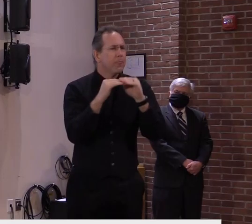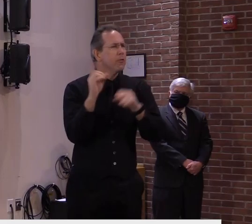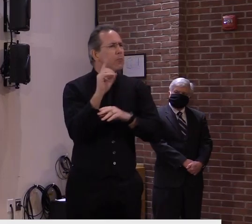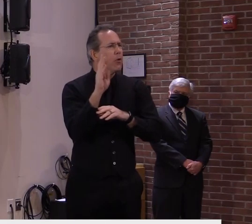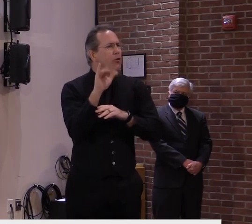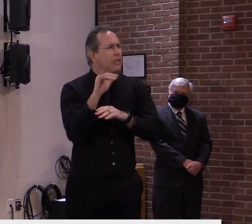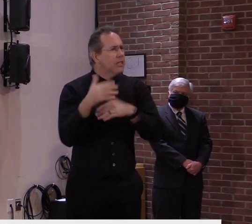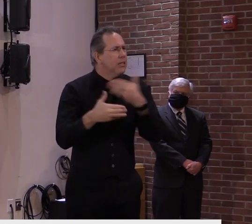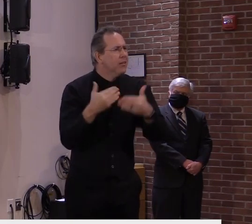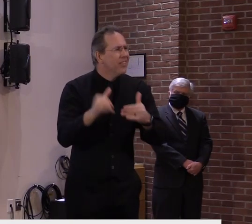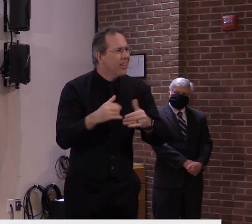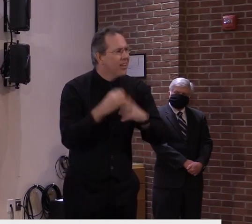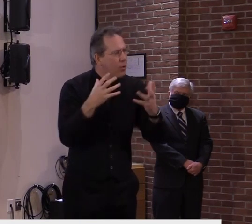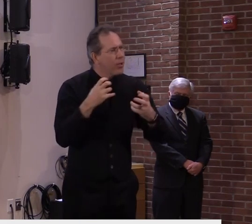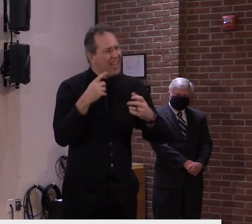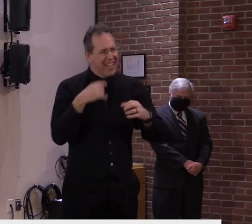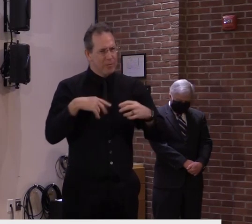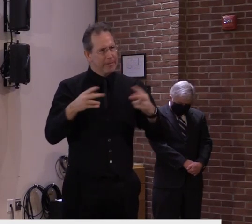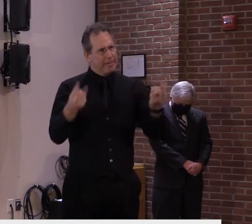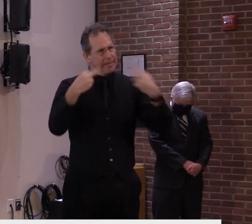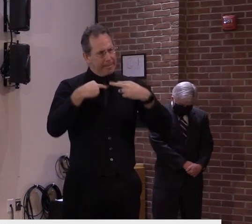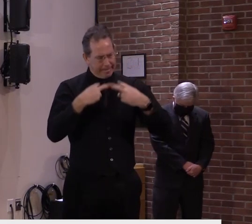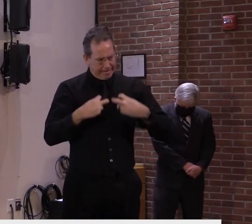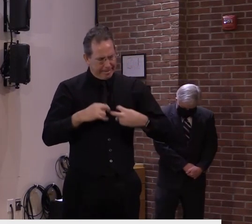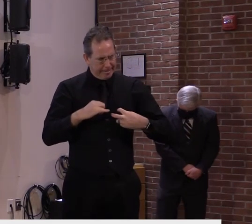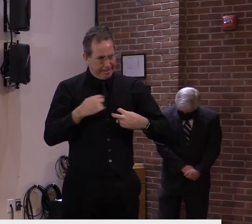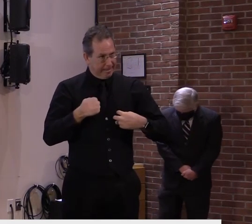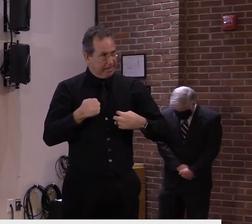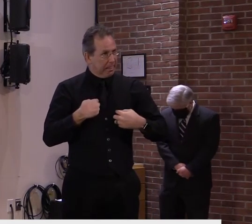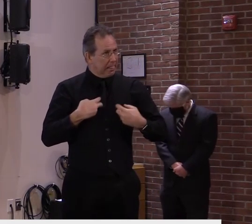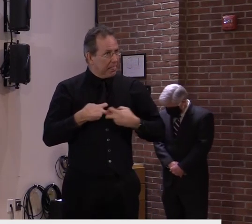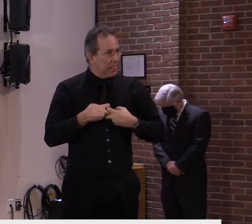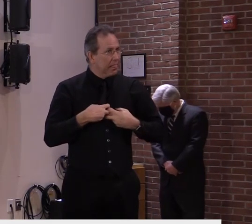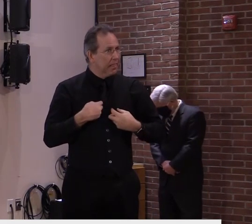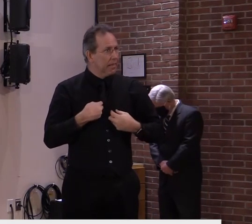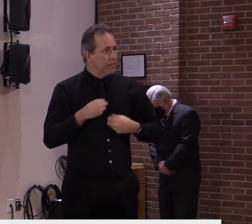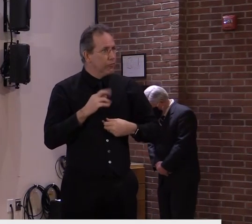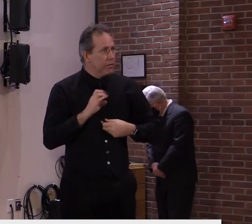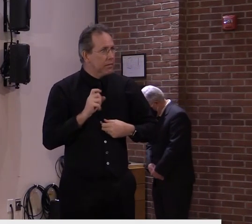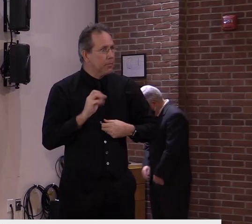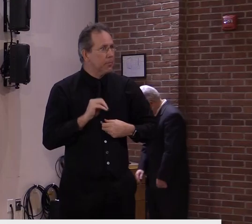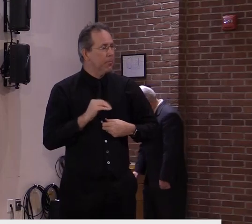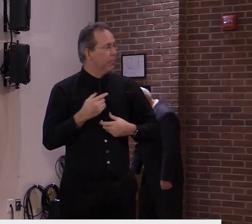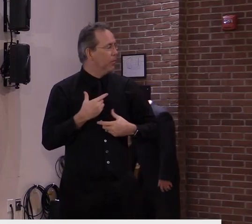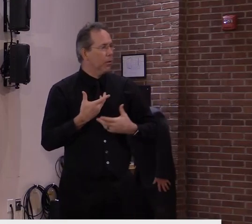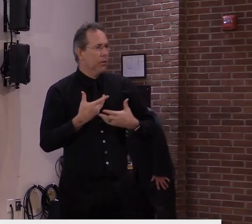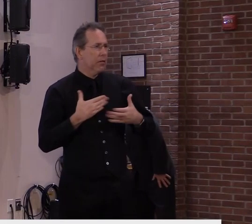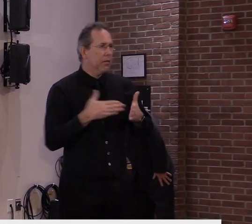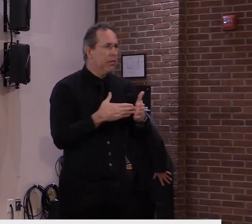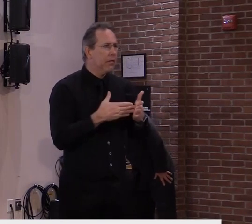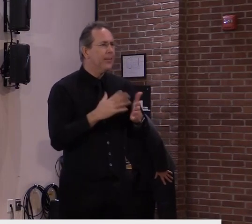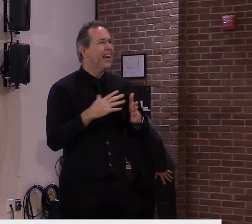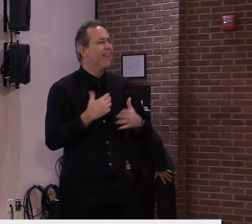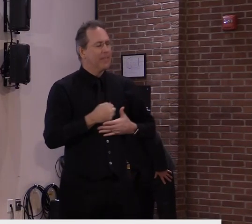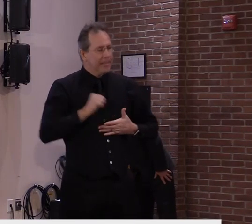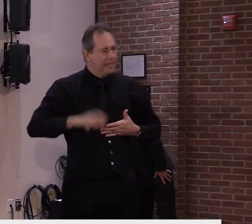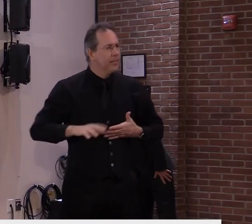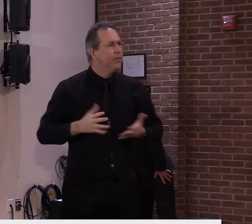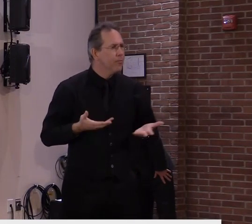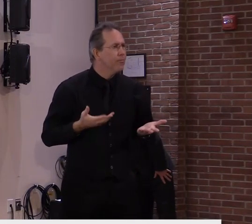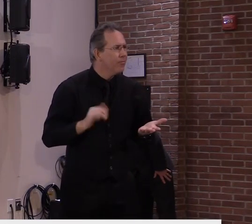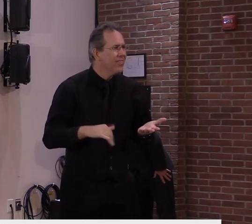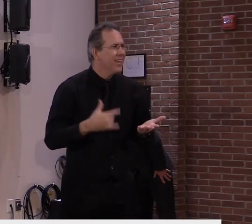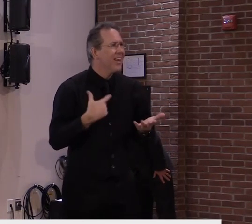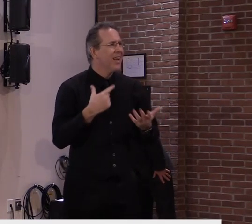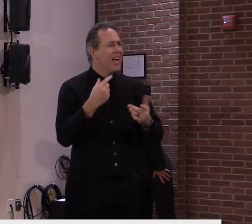so based on, you know, smaller government, economic opportunity, capitalism,